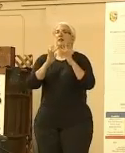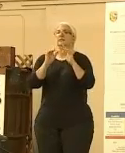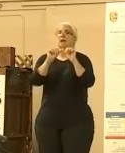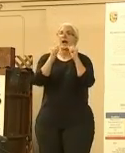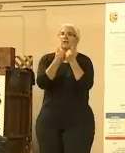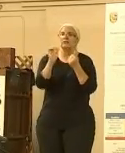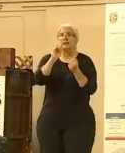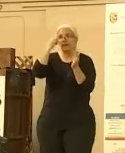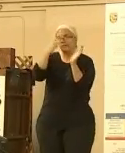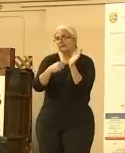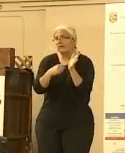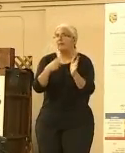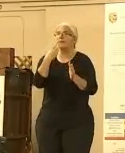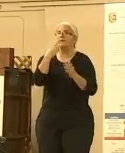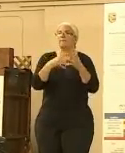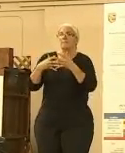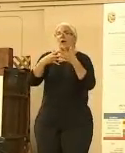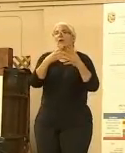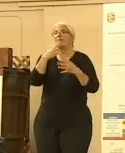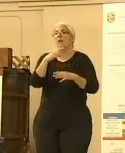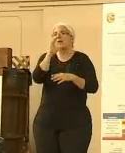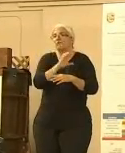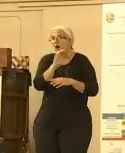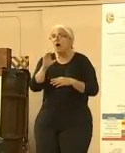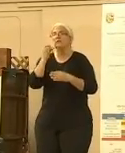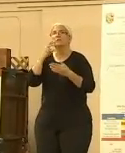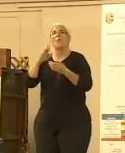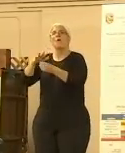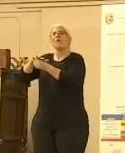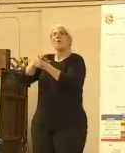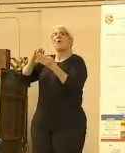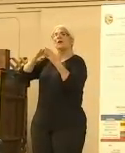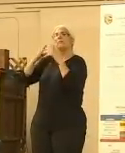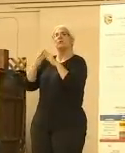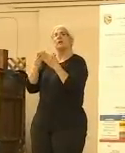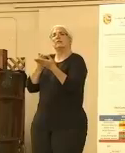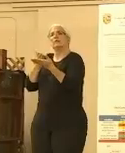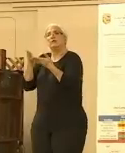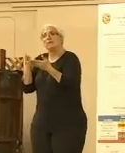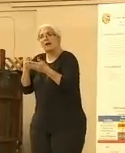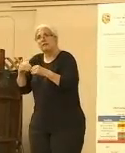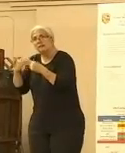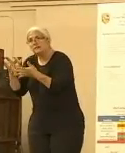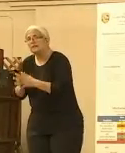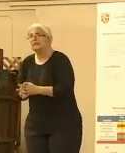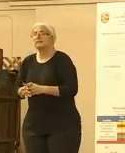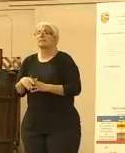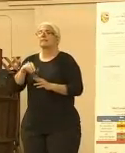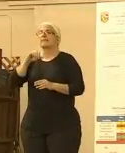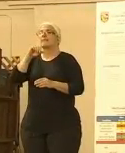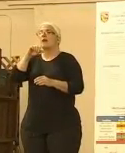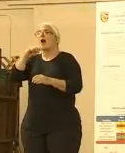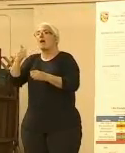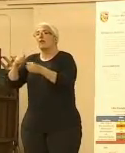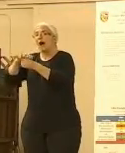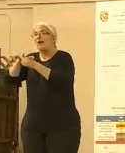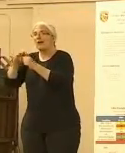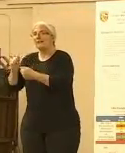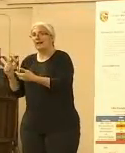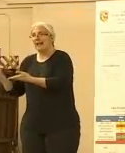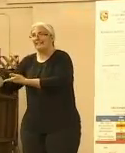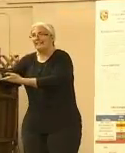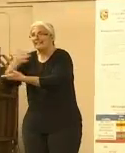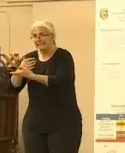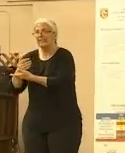local community service clubs or other areas that are able to funnel all of that support out